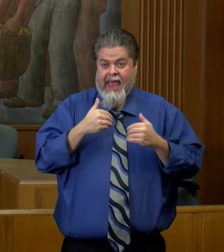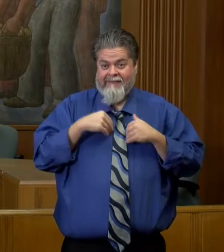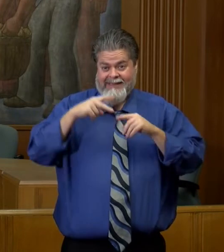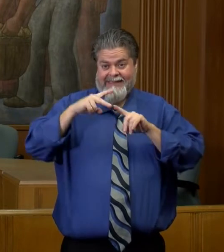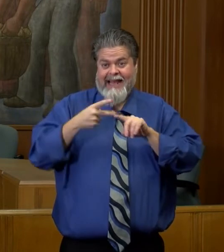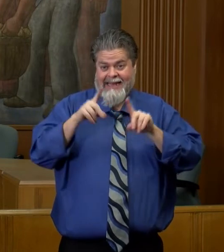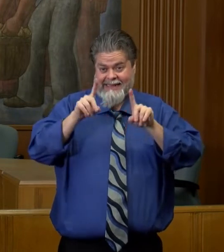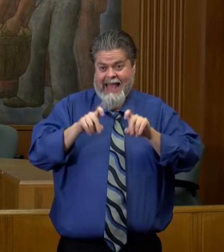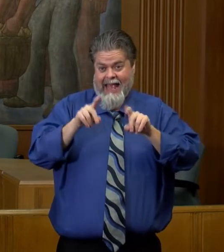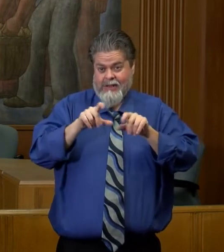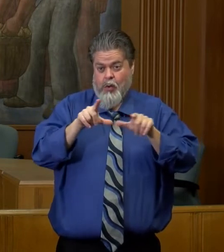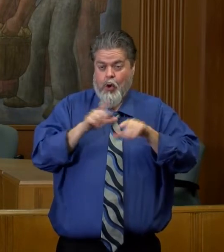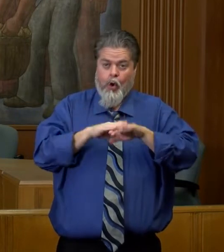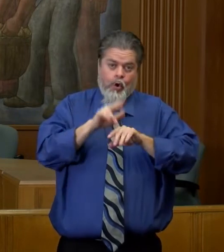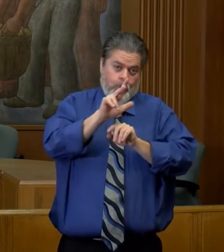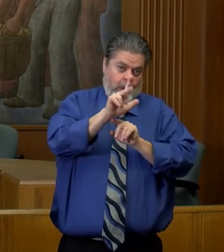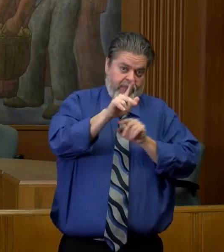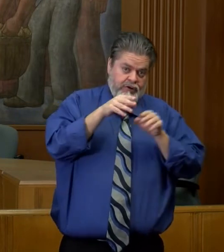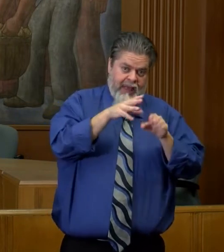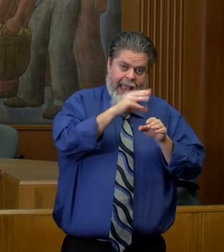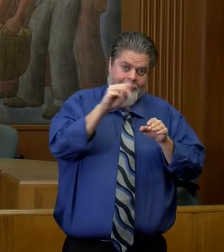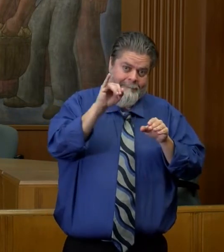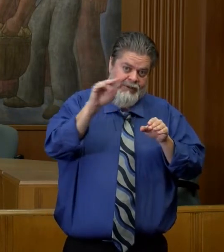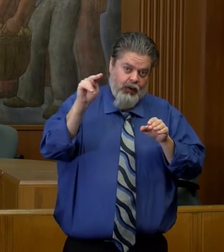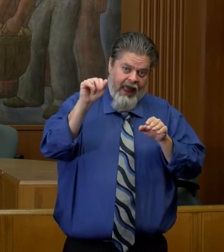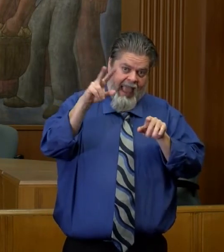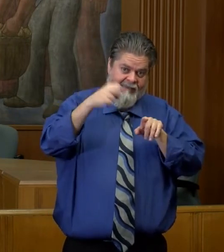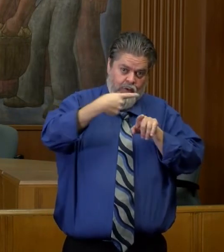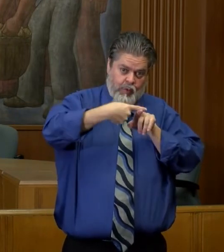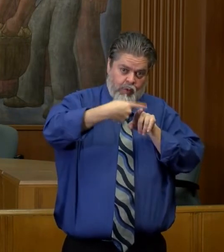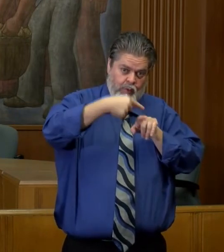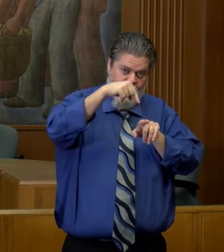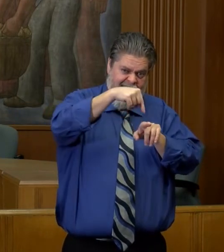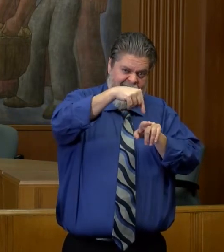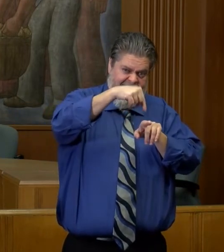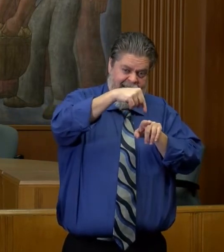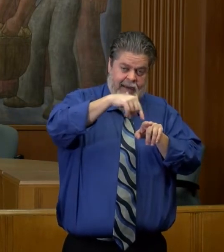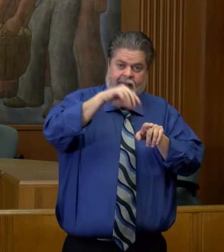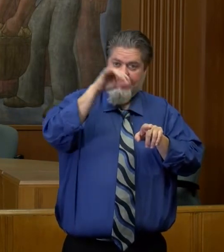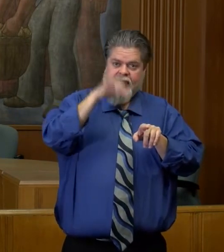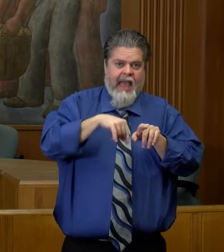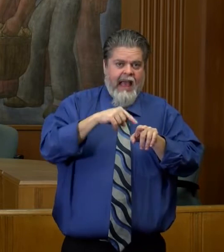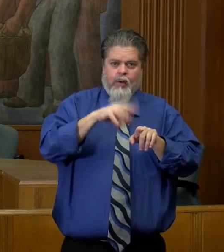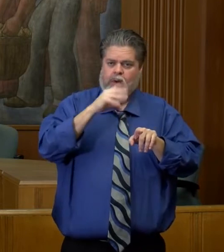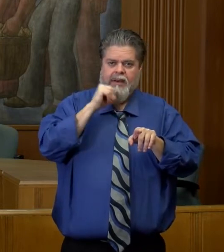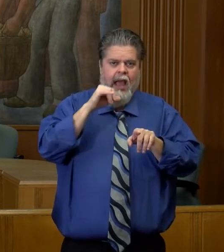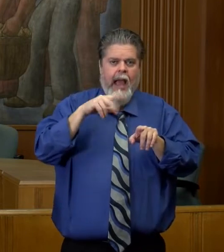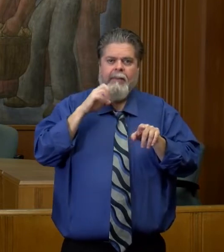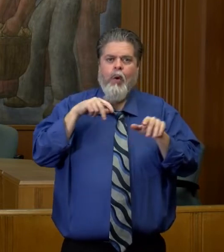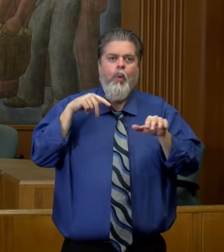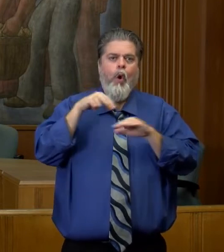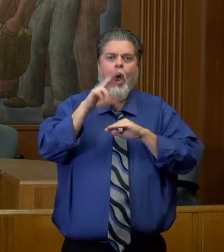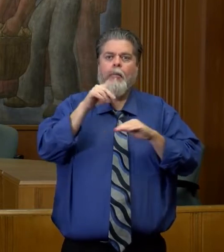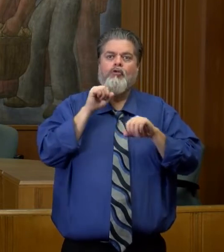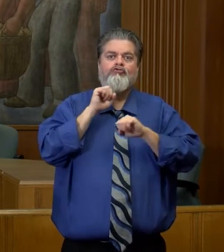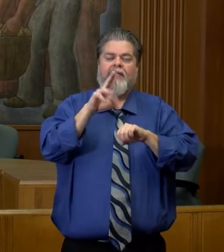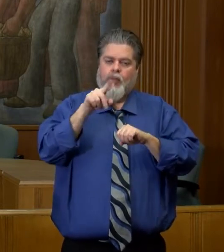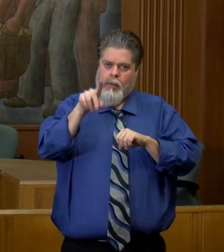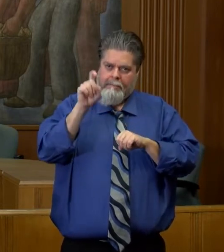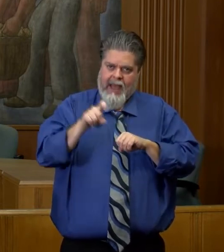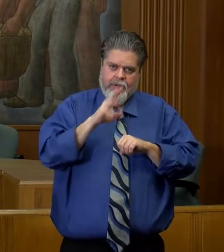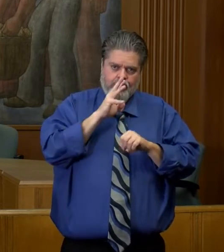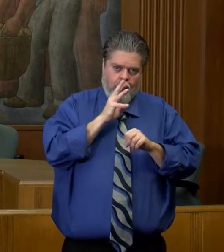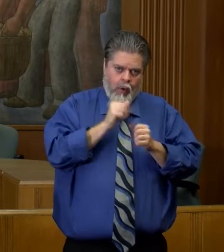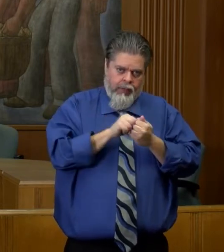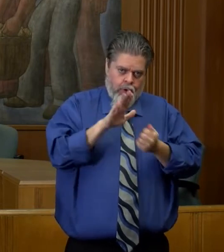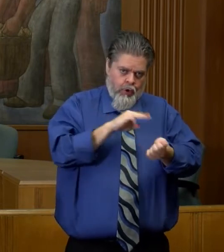testing location at 23rd in Minnesota. I wanted to clarify as well that that's not going to be just a walk-up or drive-up location. You do need to